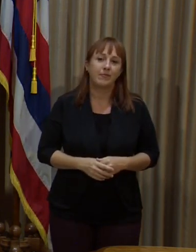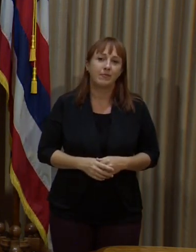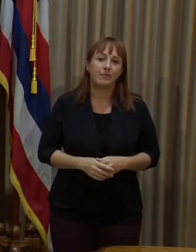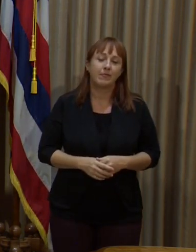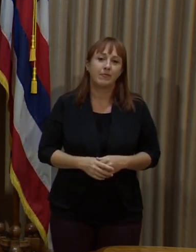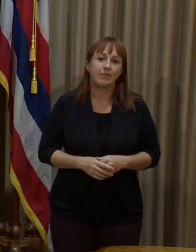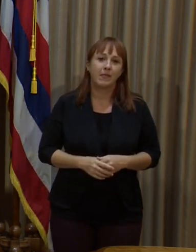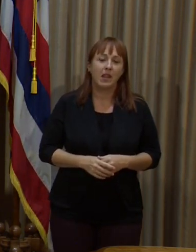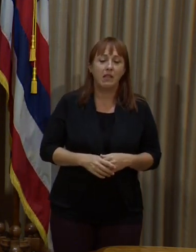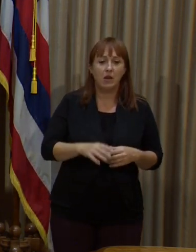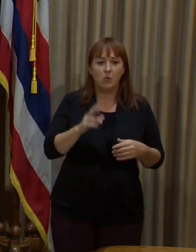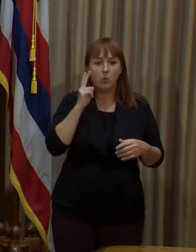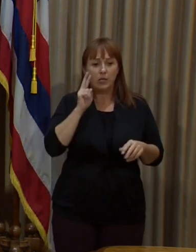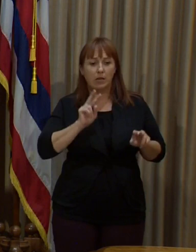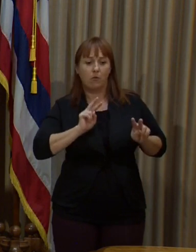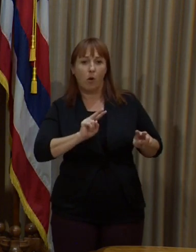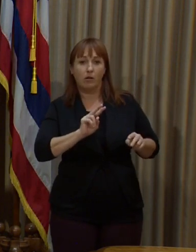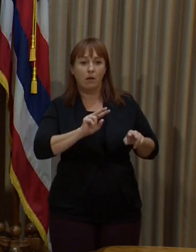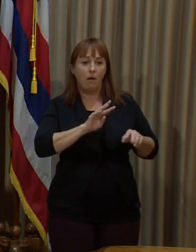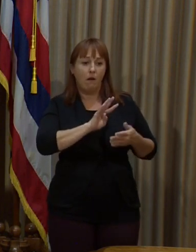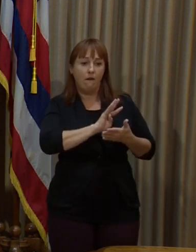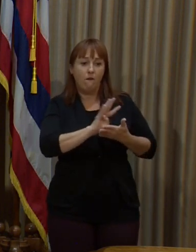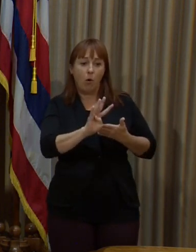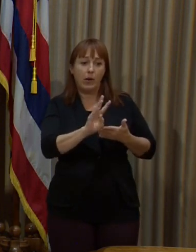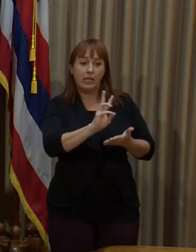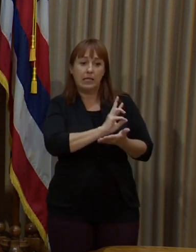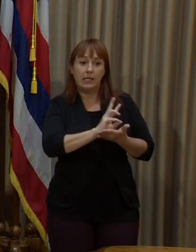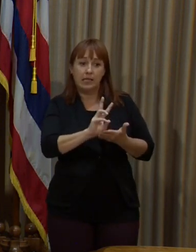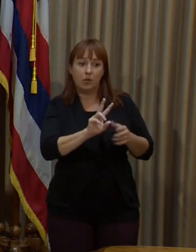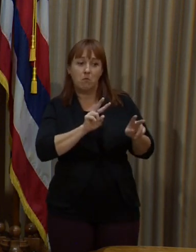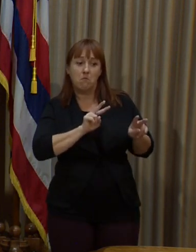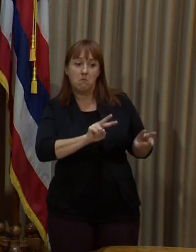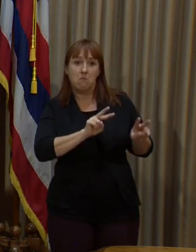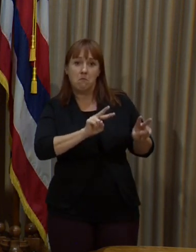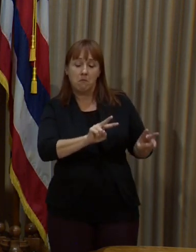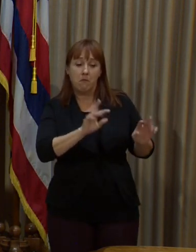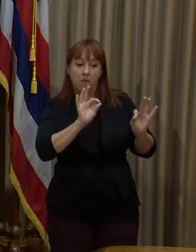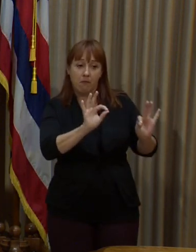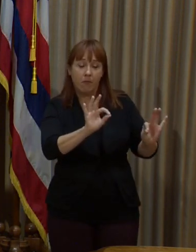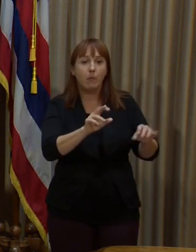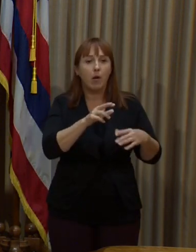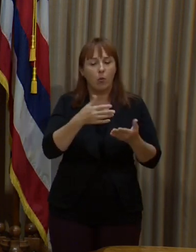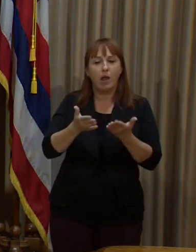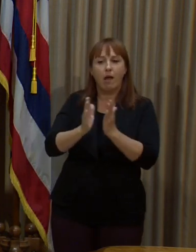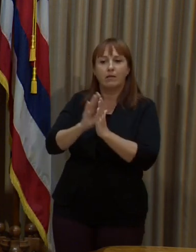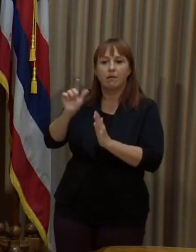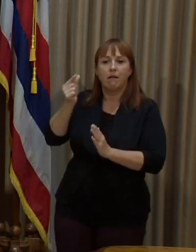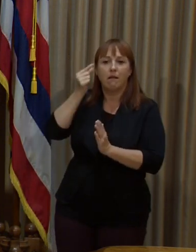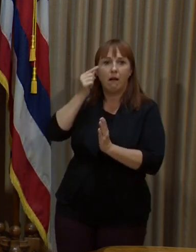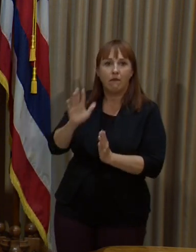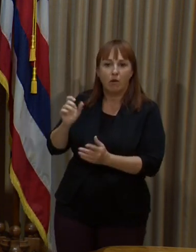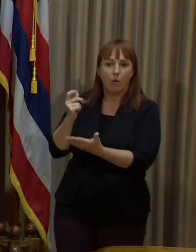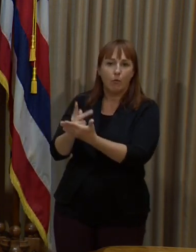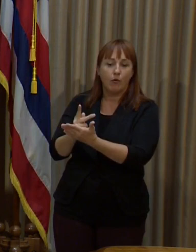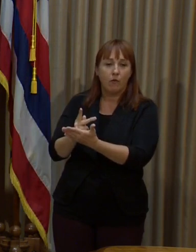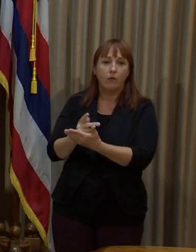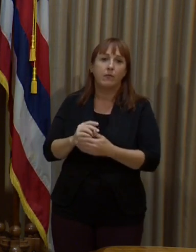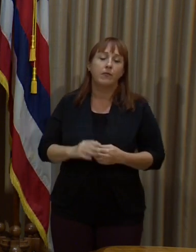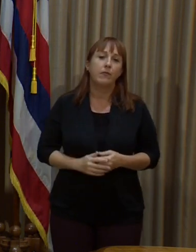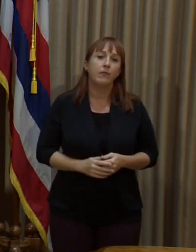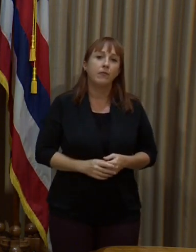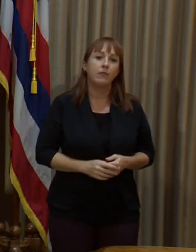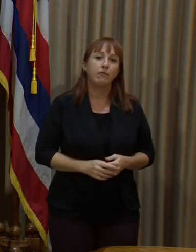of, you know, four to six weeks, we'll see if this is working well. But we will defer to the GOV, of course. I think it's been good to see a lot